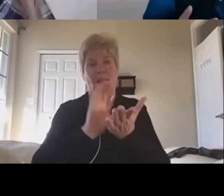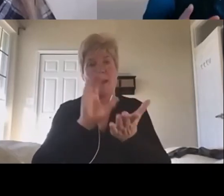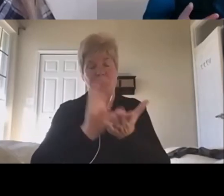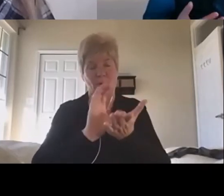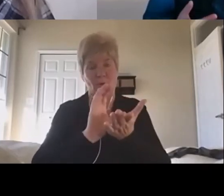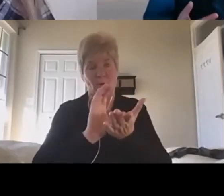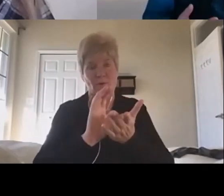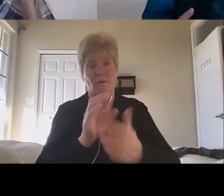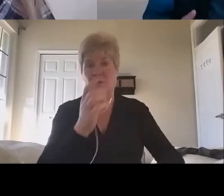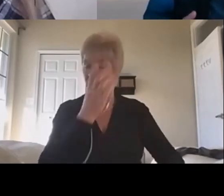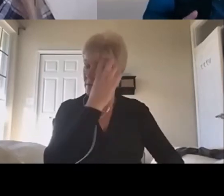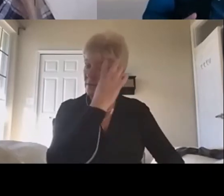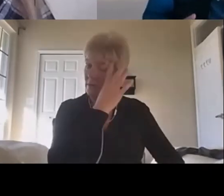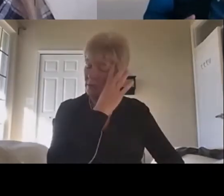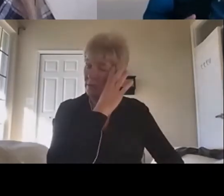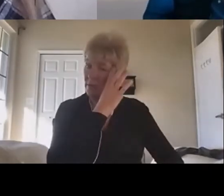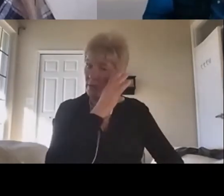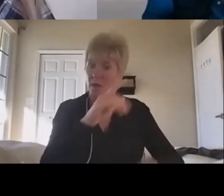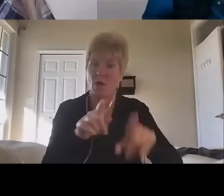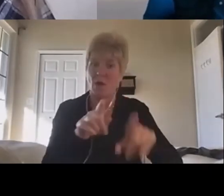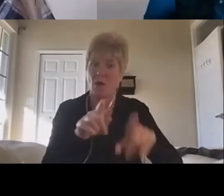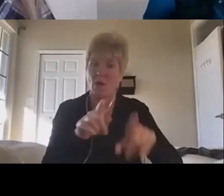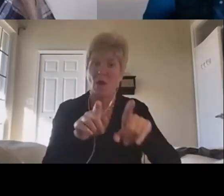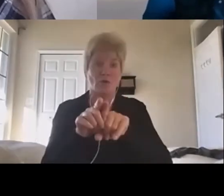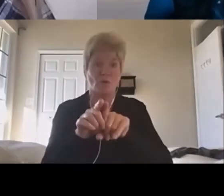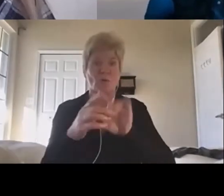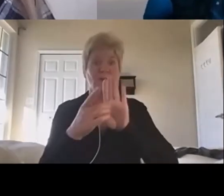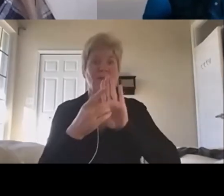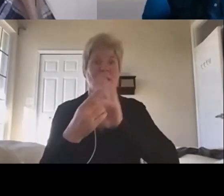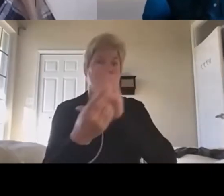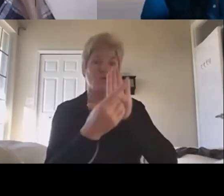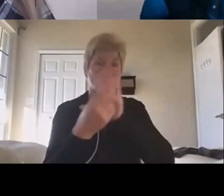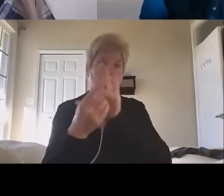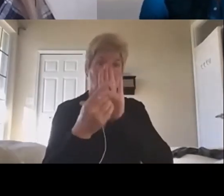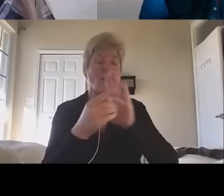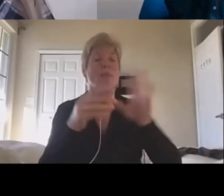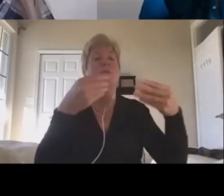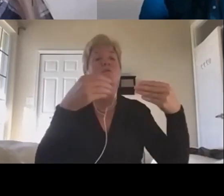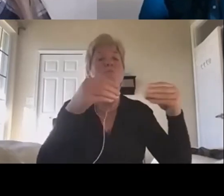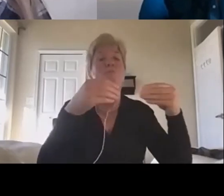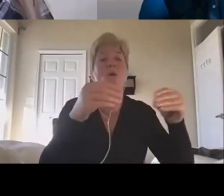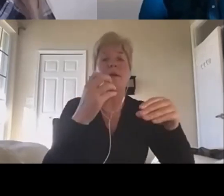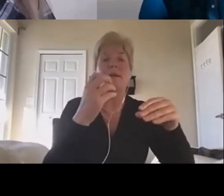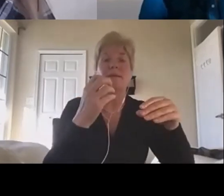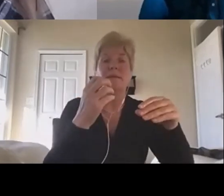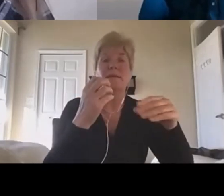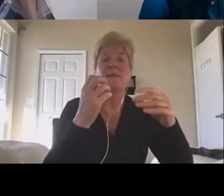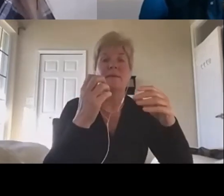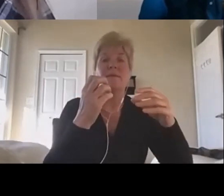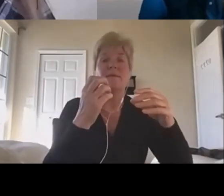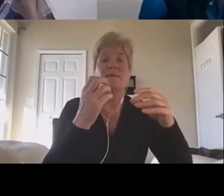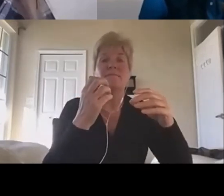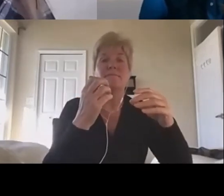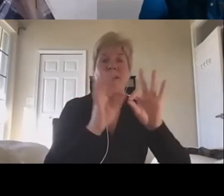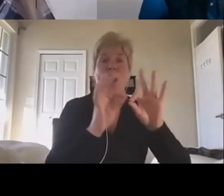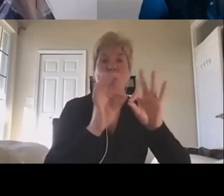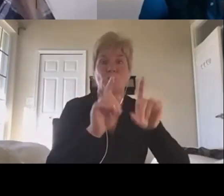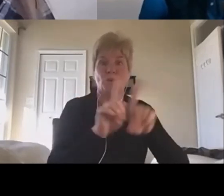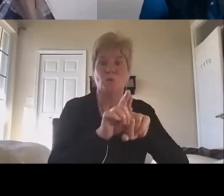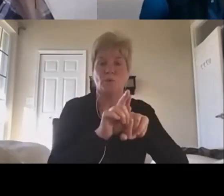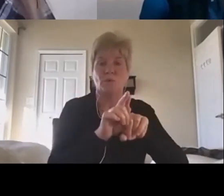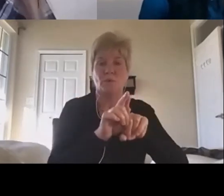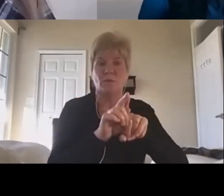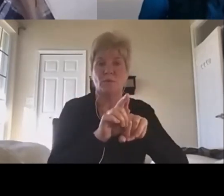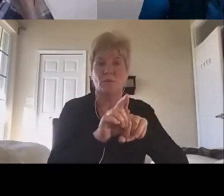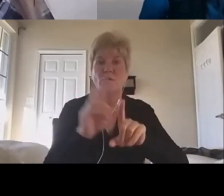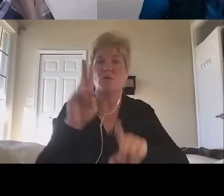and being able to demonstrate that it has a market value. Um, is something we, mean, Rich talks about it all